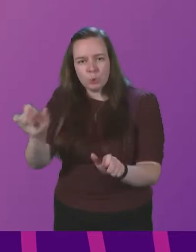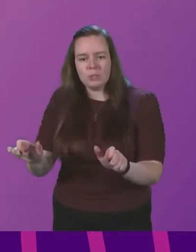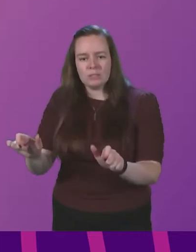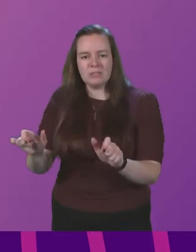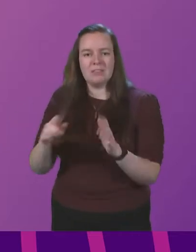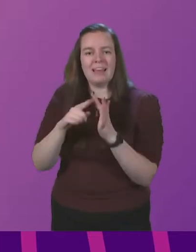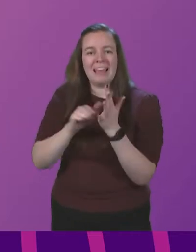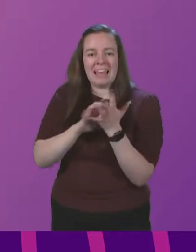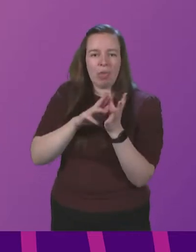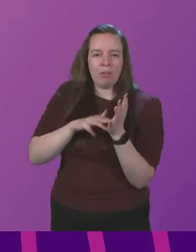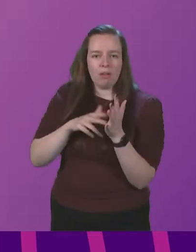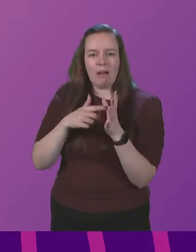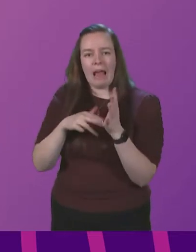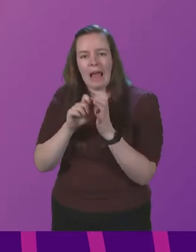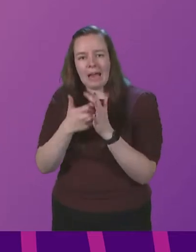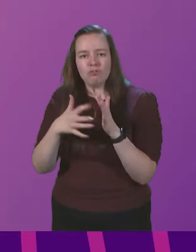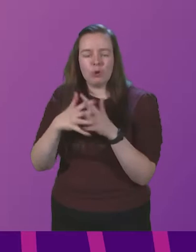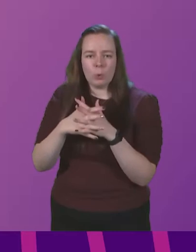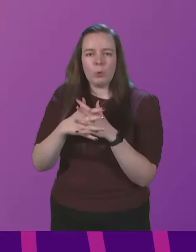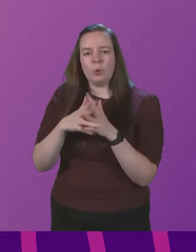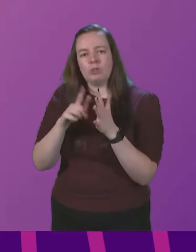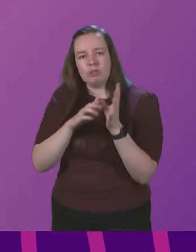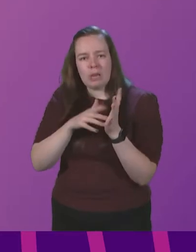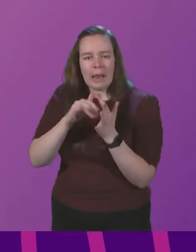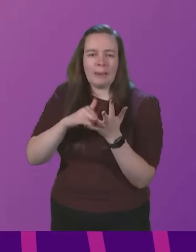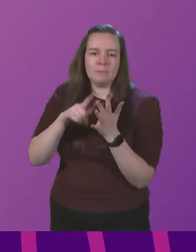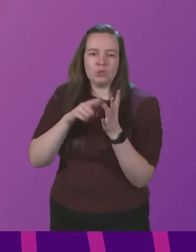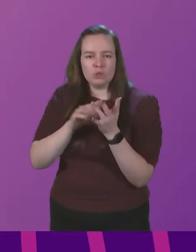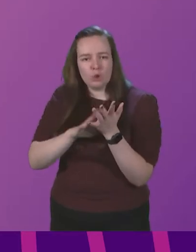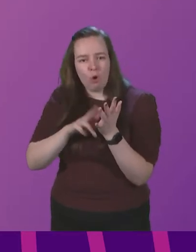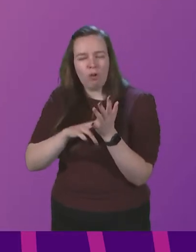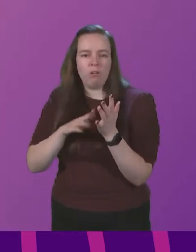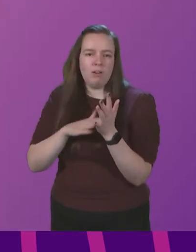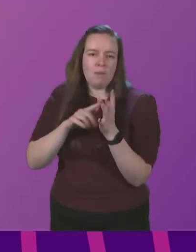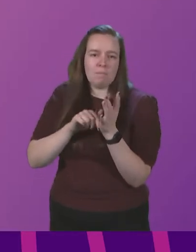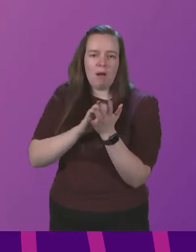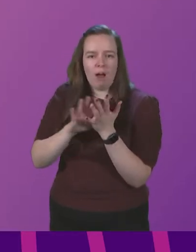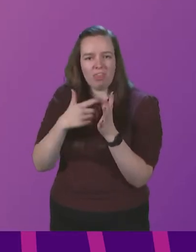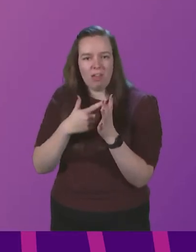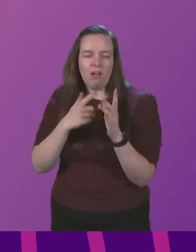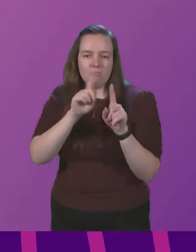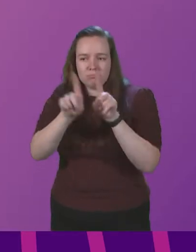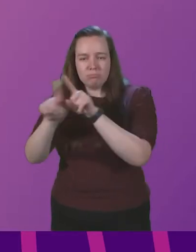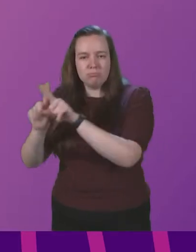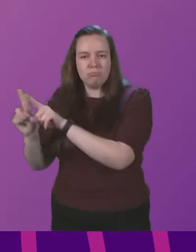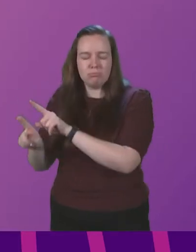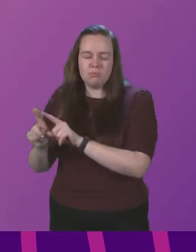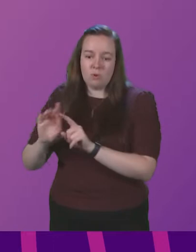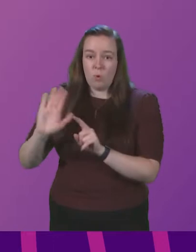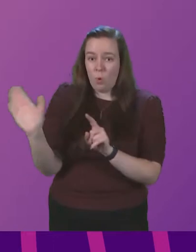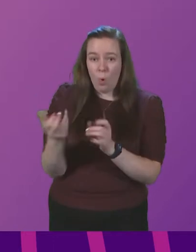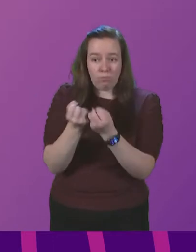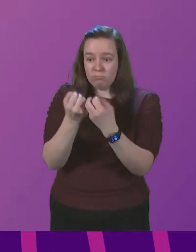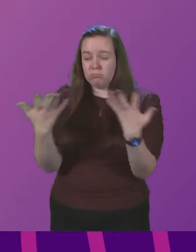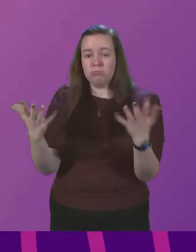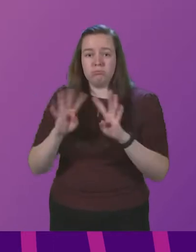Andrew, James and John, Mary Magdalene, Martha, Lazarus, all the others,